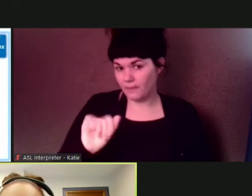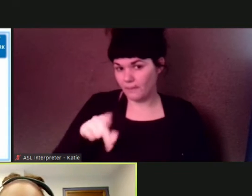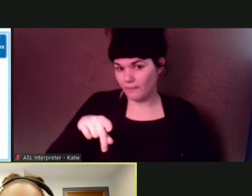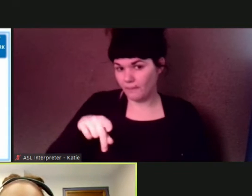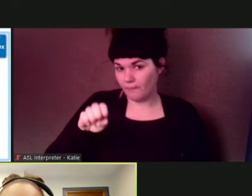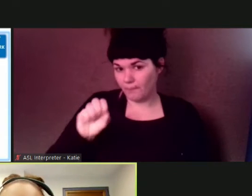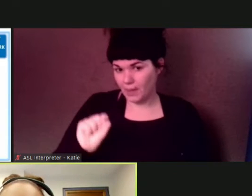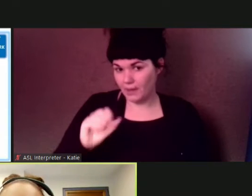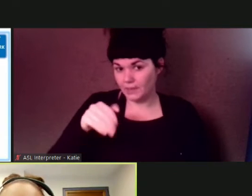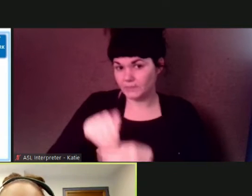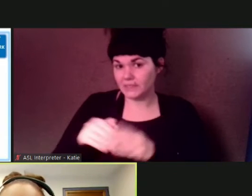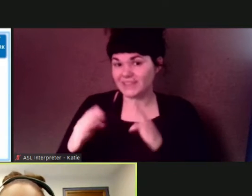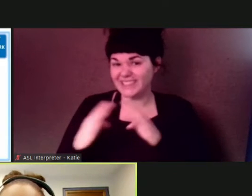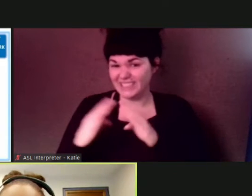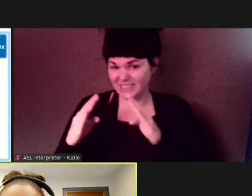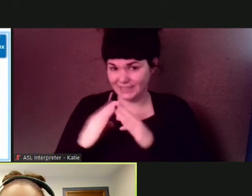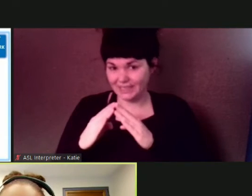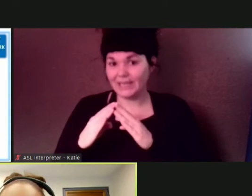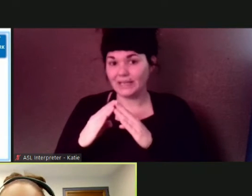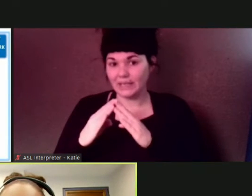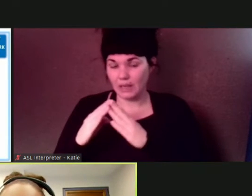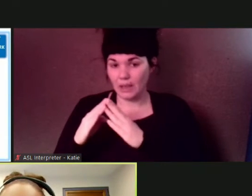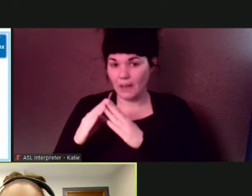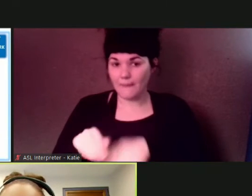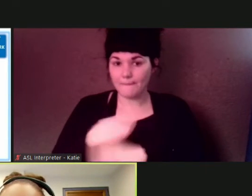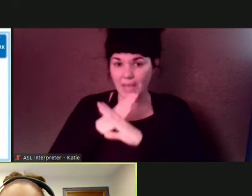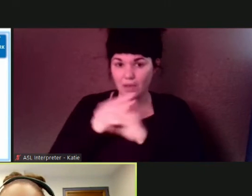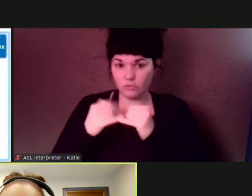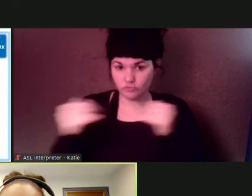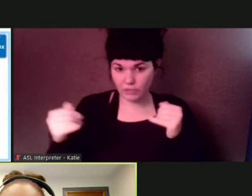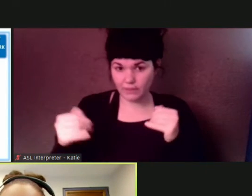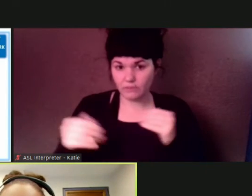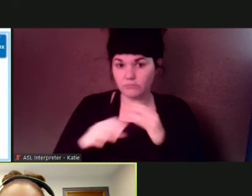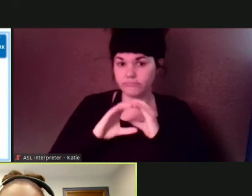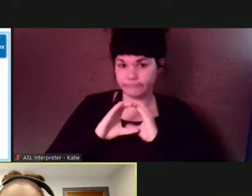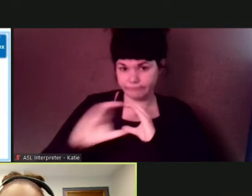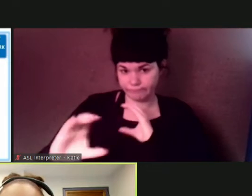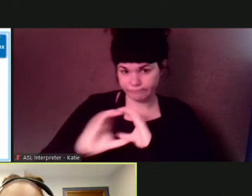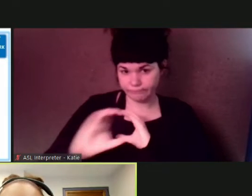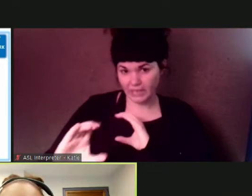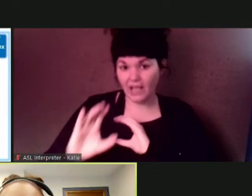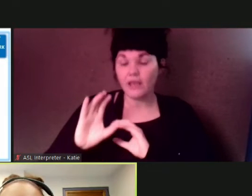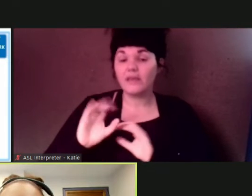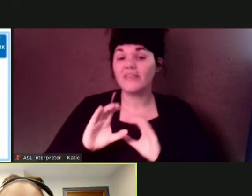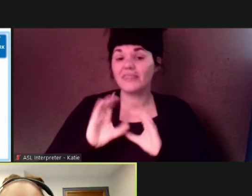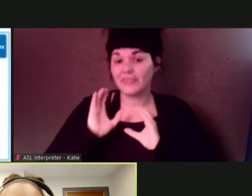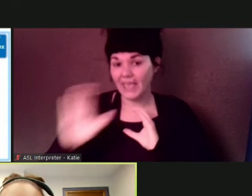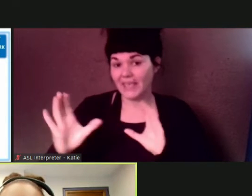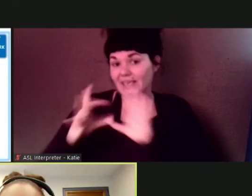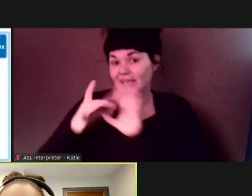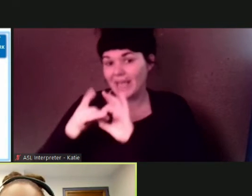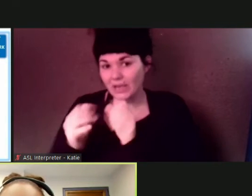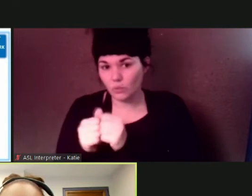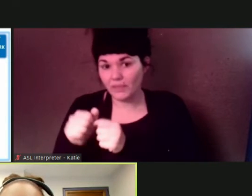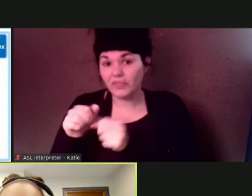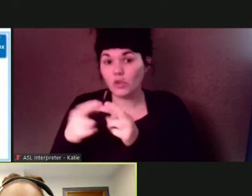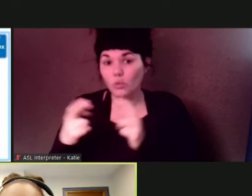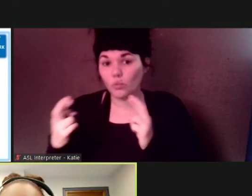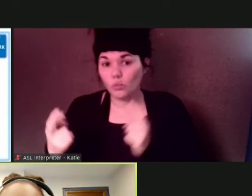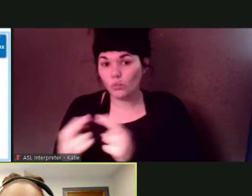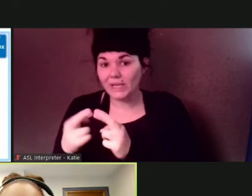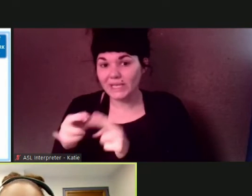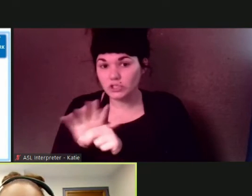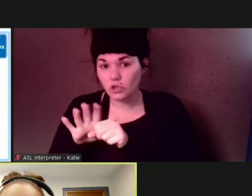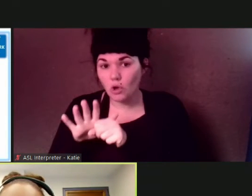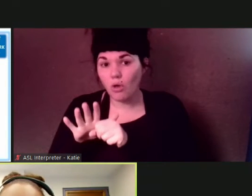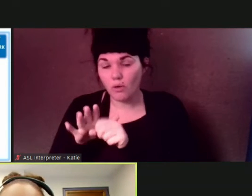connect to the regional pipes which are operated by great lakes water authority those regional pipes connect